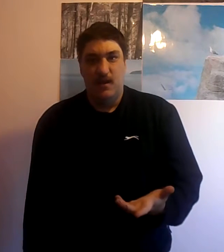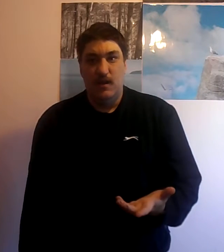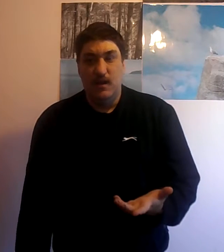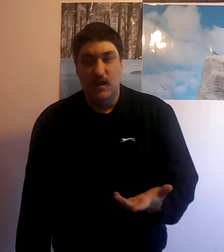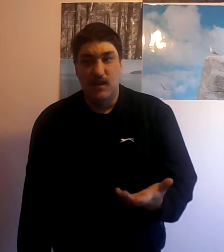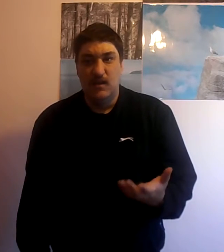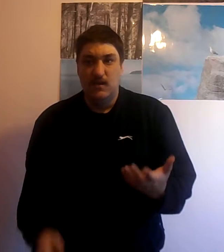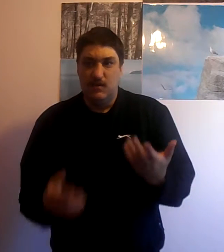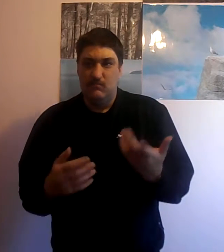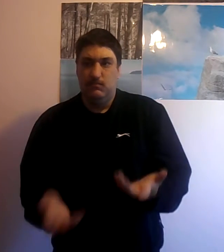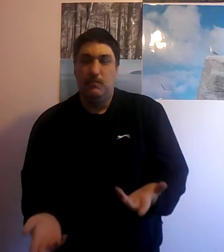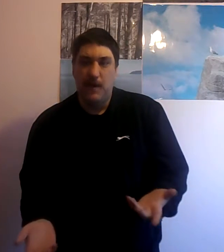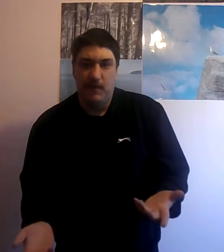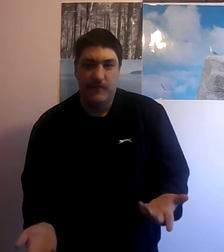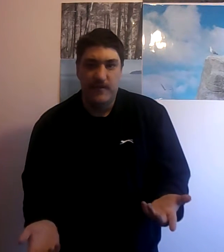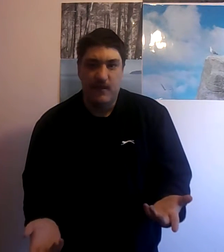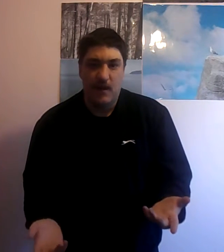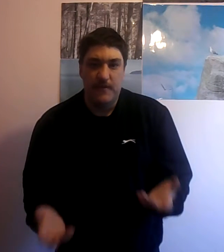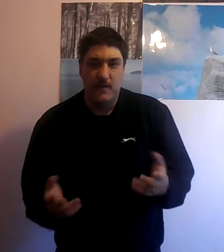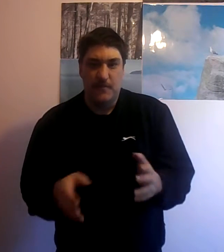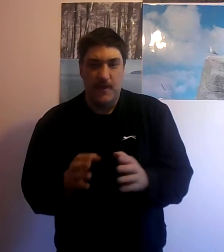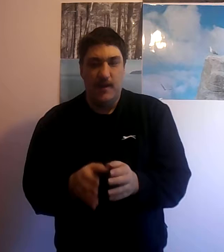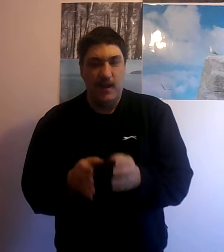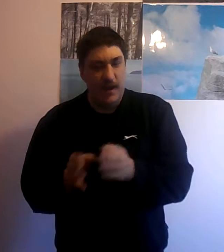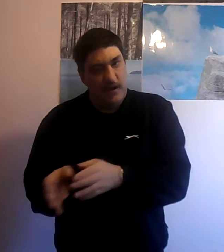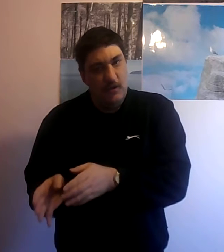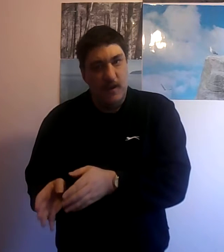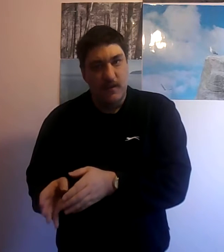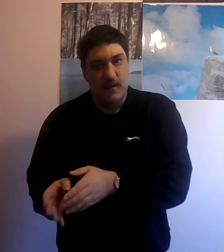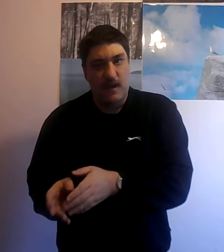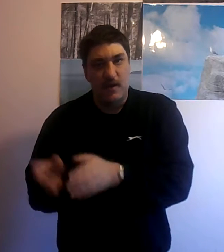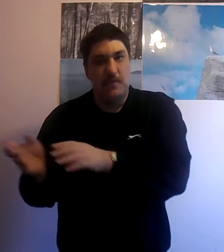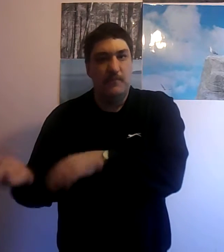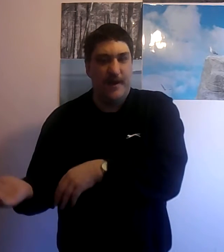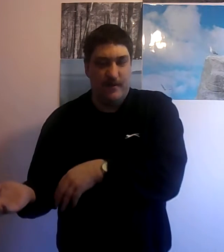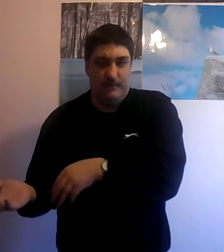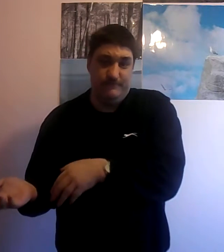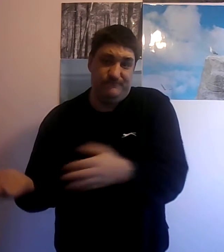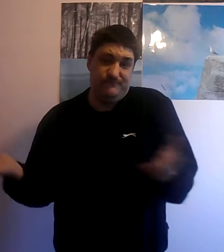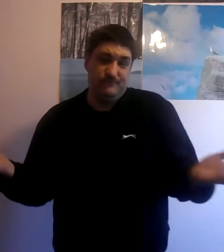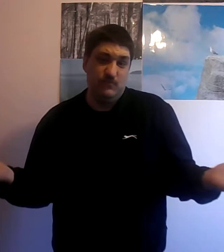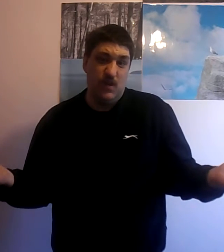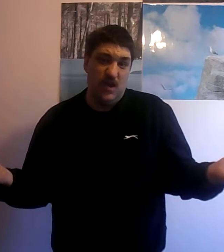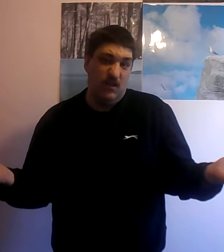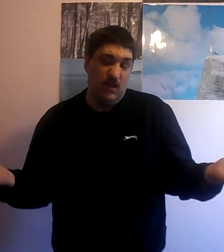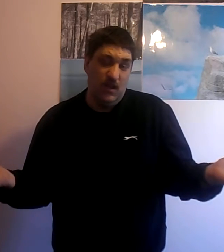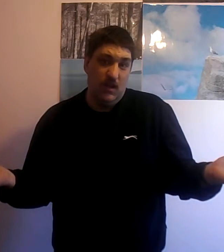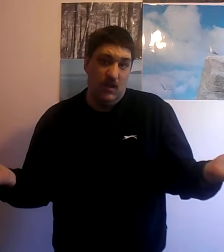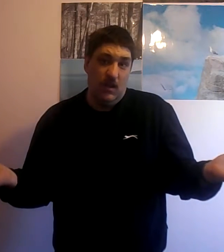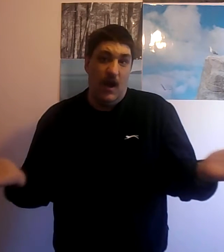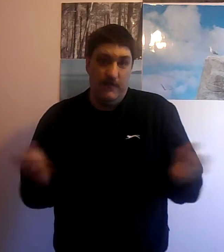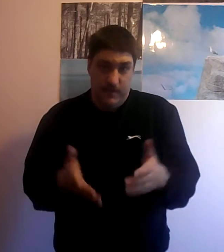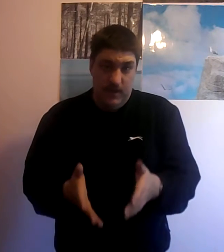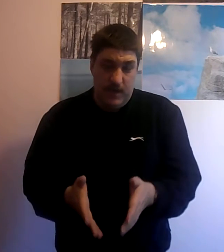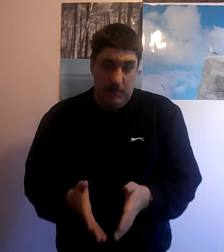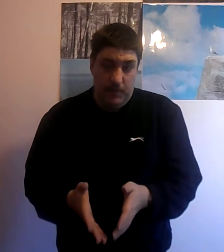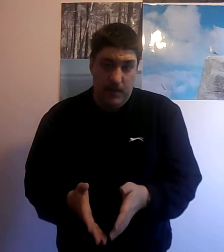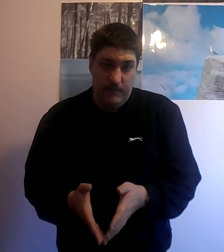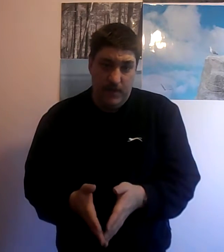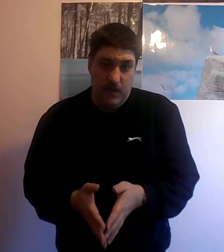people have described it as being like no man's sky but better well I've seen gameplay of it I